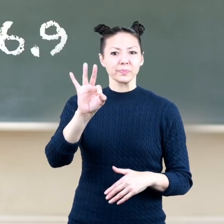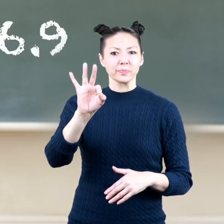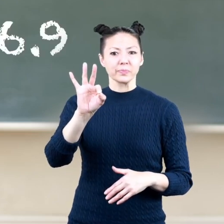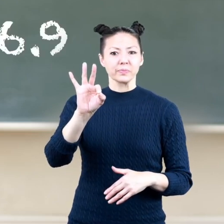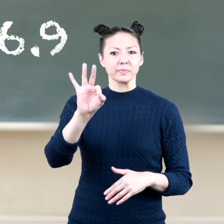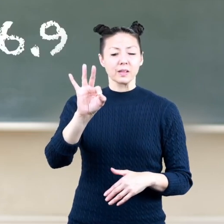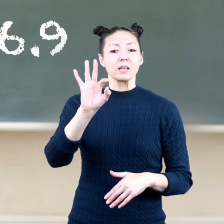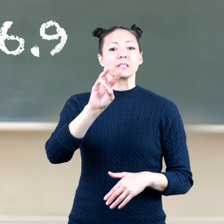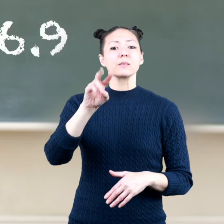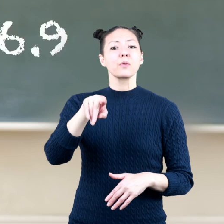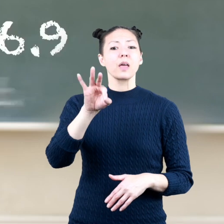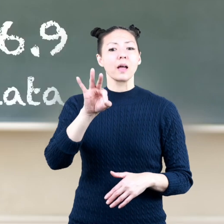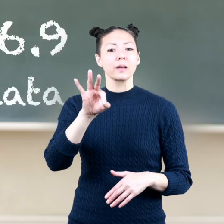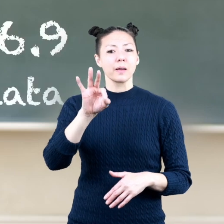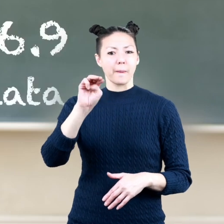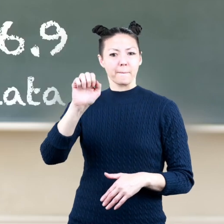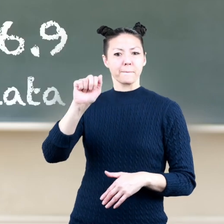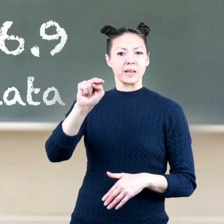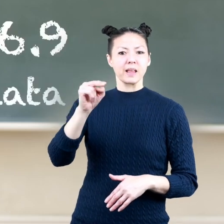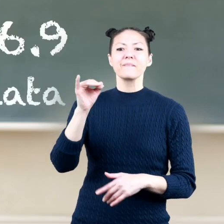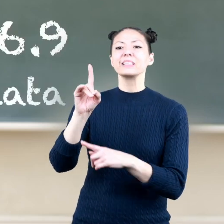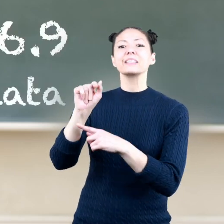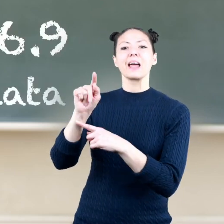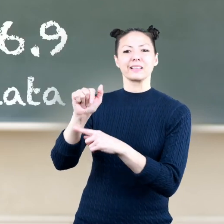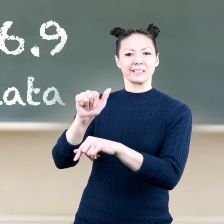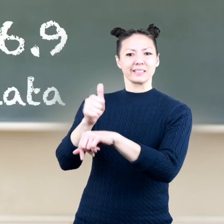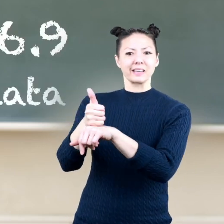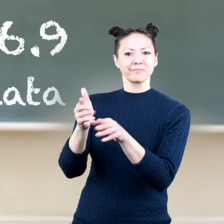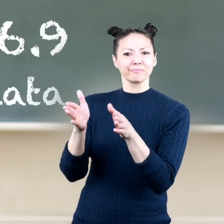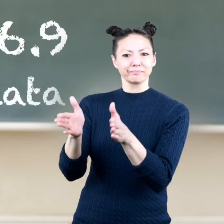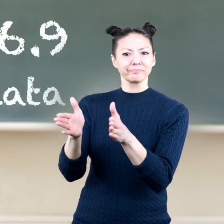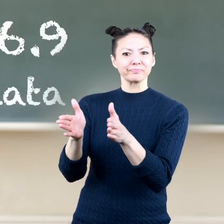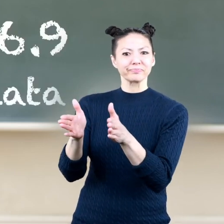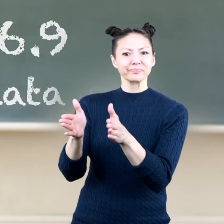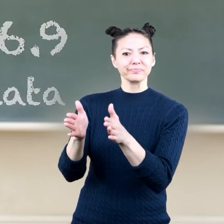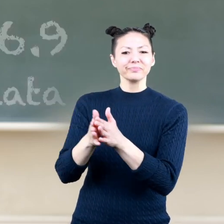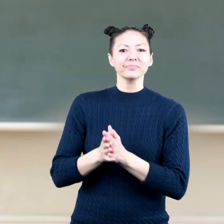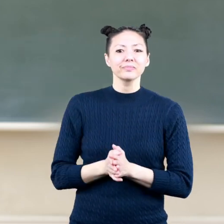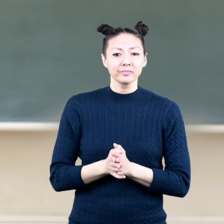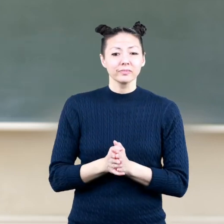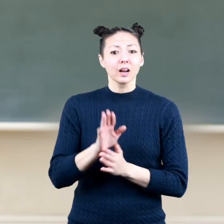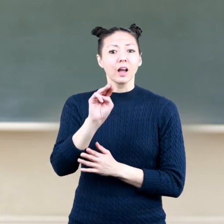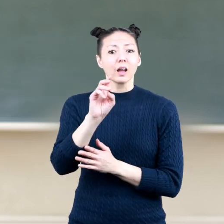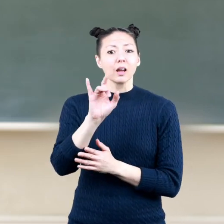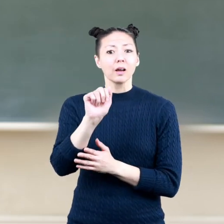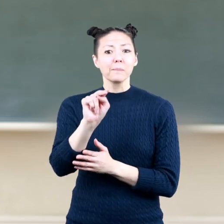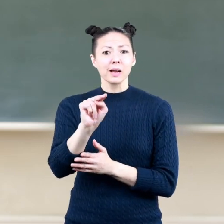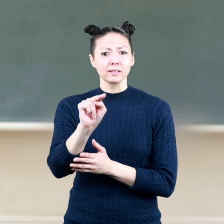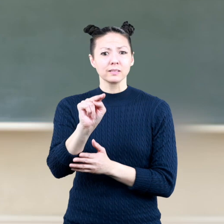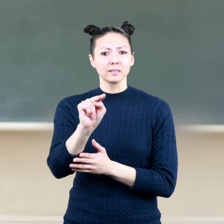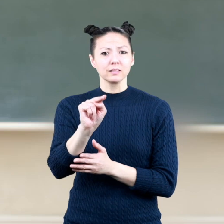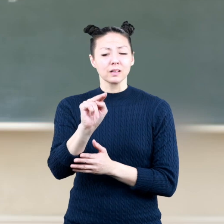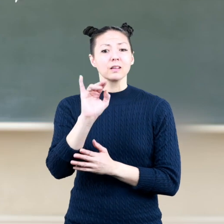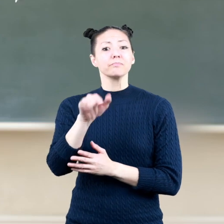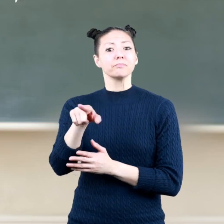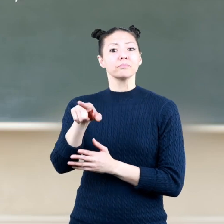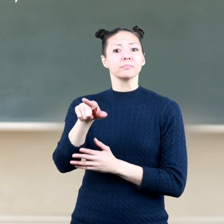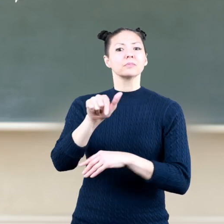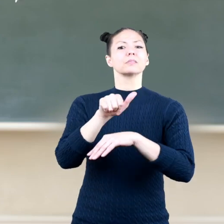66.9 is the mean of the data set median the median of a set